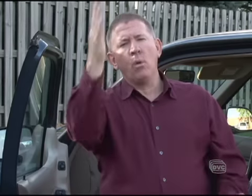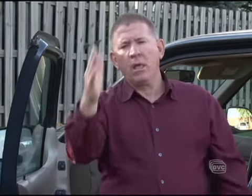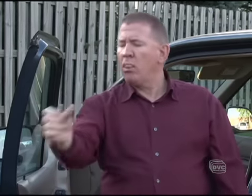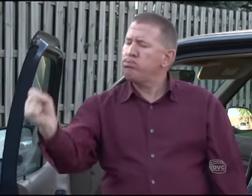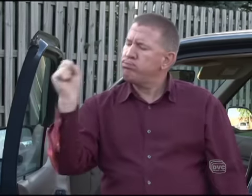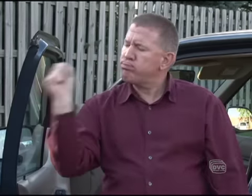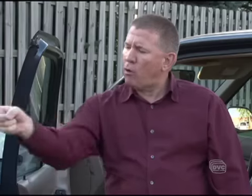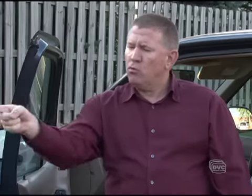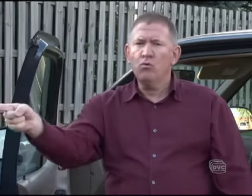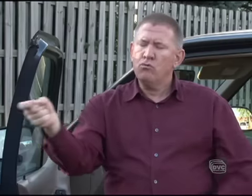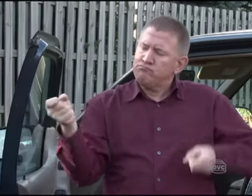into the lake of fire.